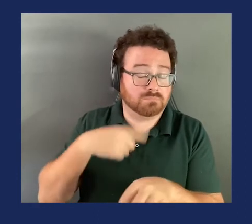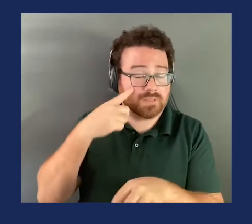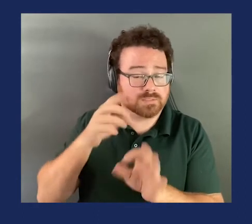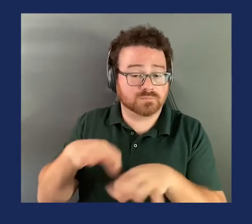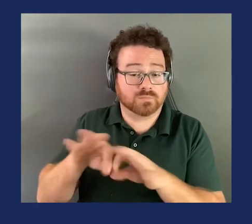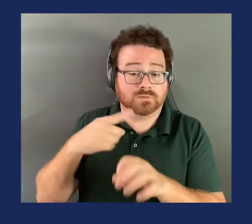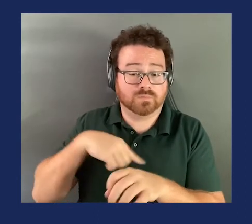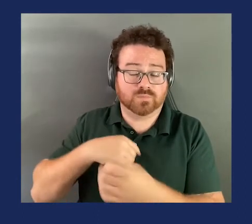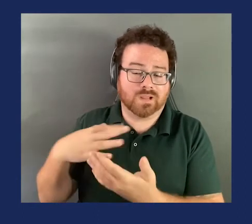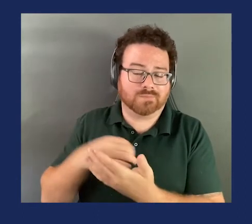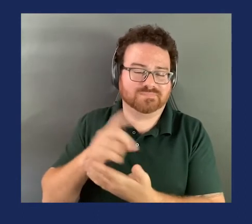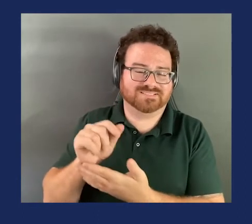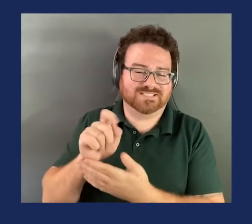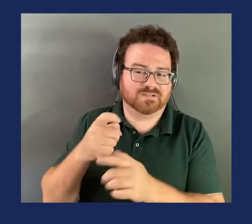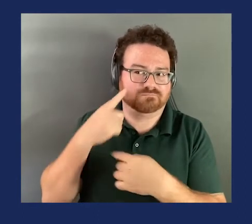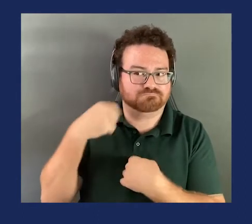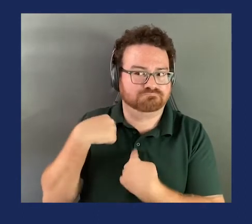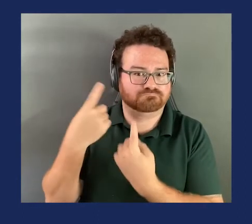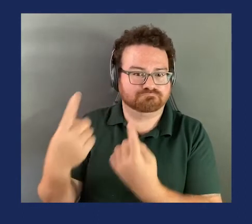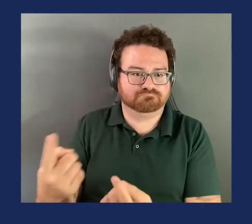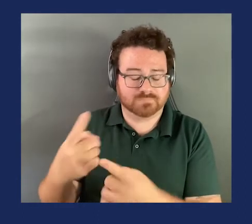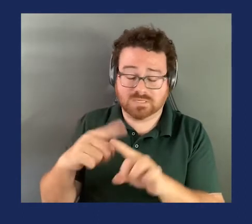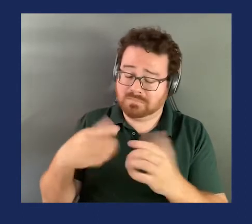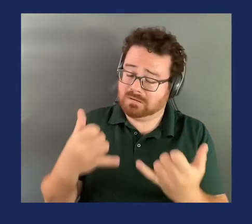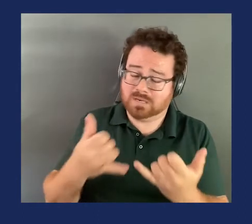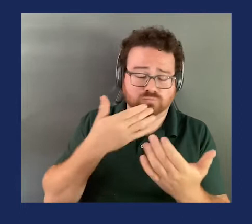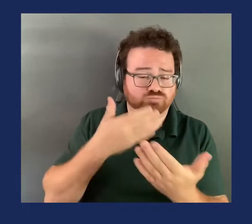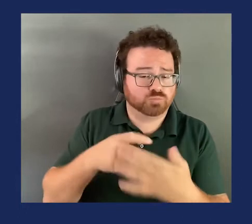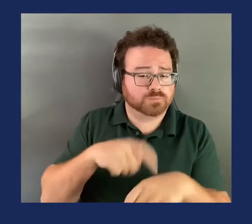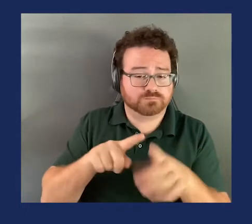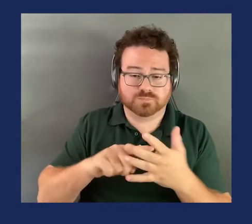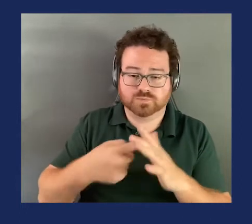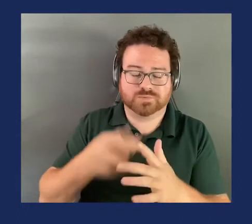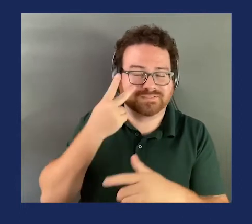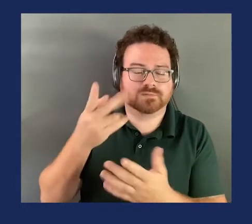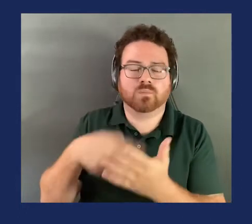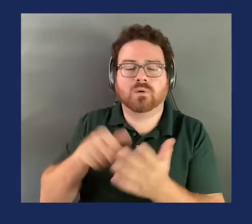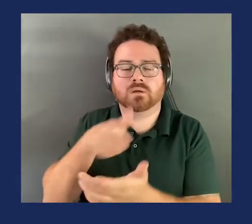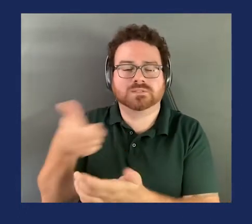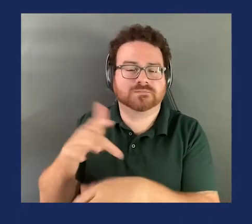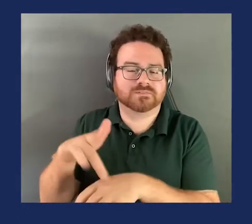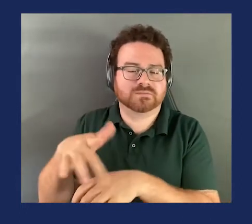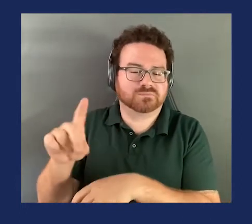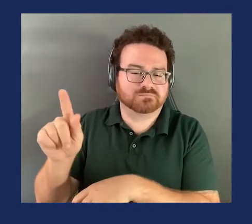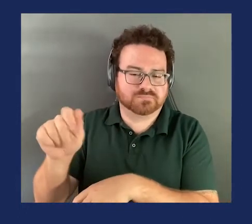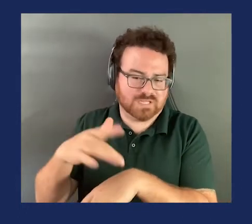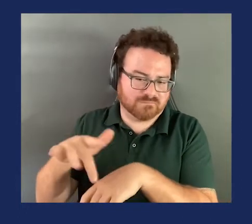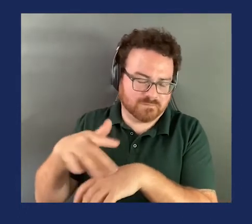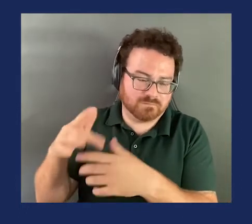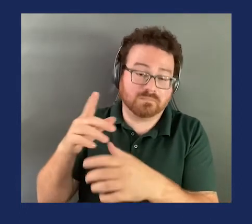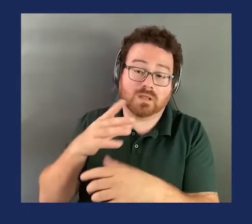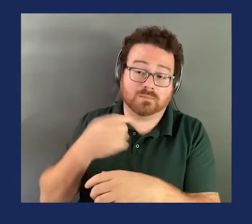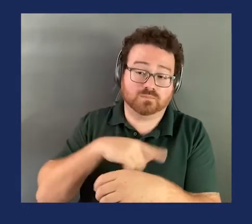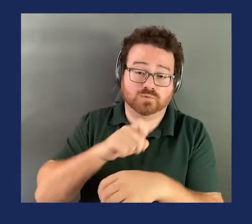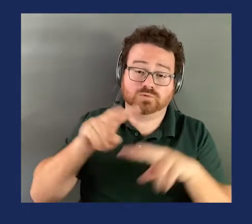And this is as good a place as any to start as to what other sources there are. And I do think we ought to be looking at our data in a deeper,